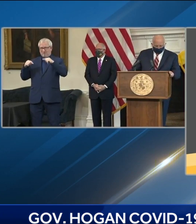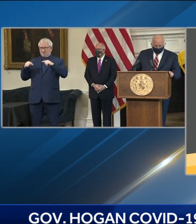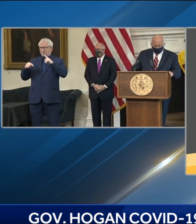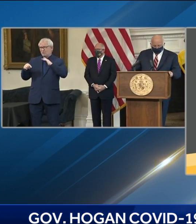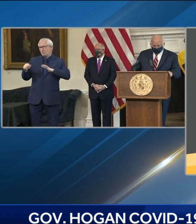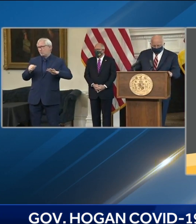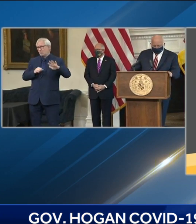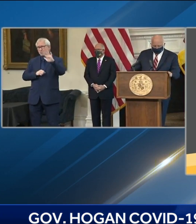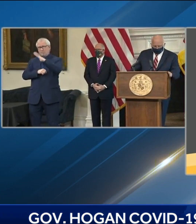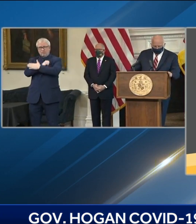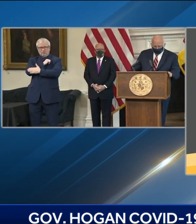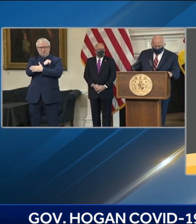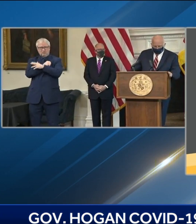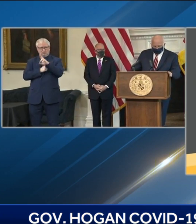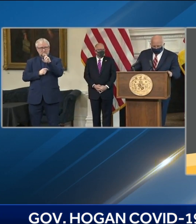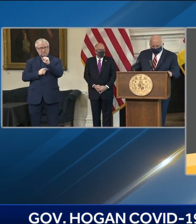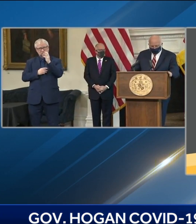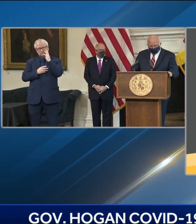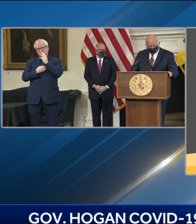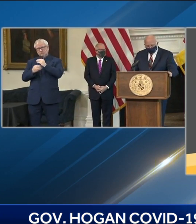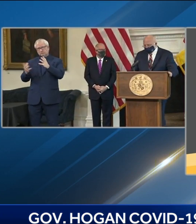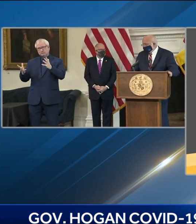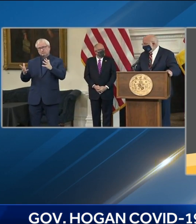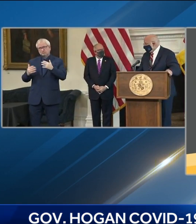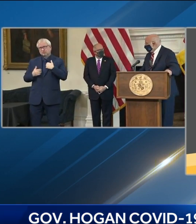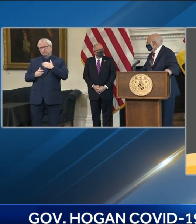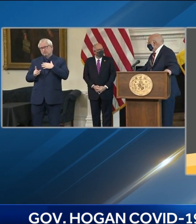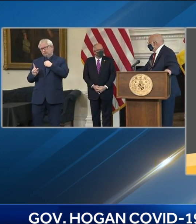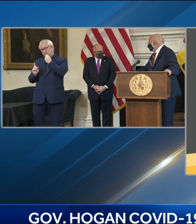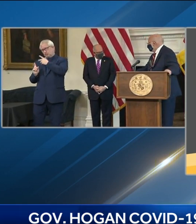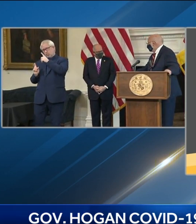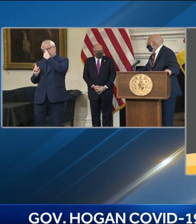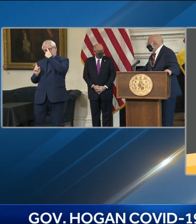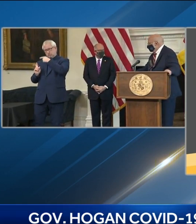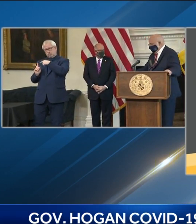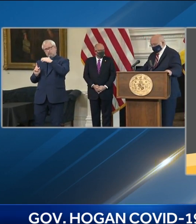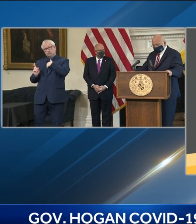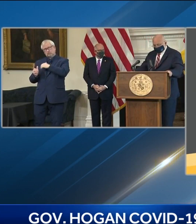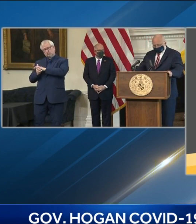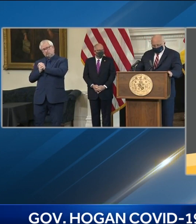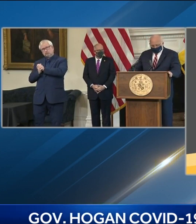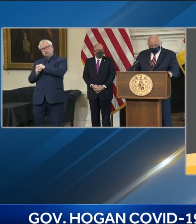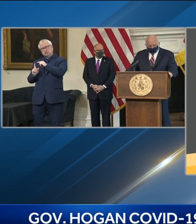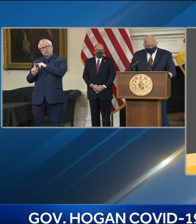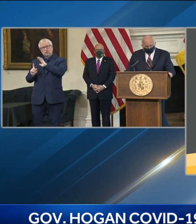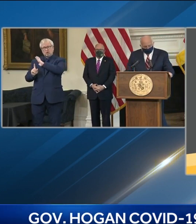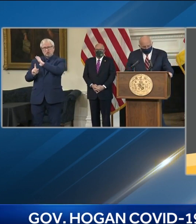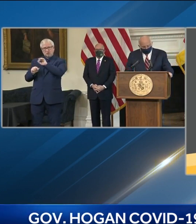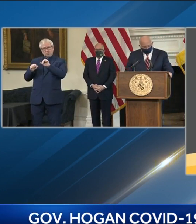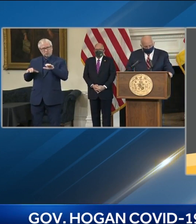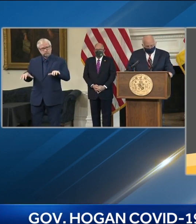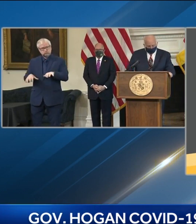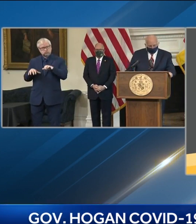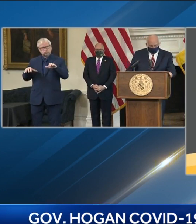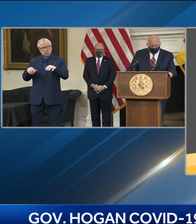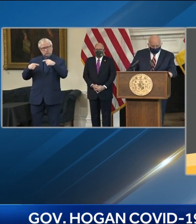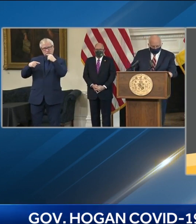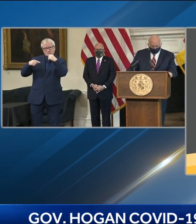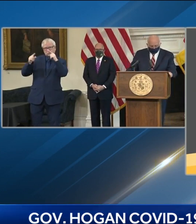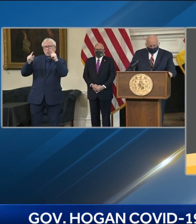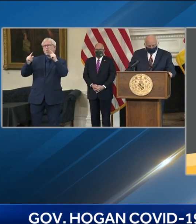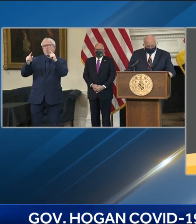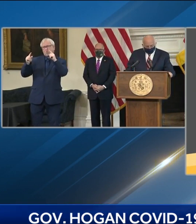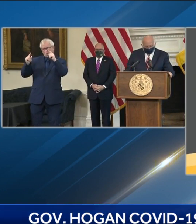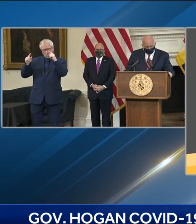want to say this again, Governor Hogan, I want to congratulate you for your effective leadership, which I really think has been a